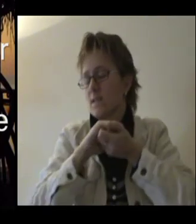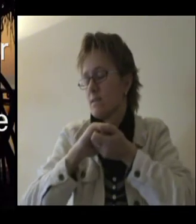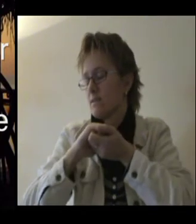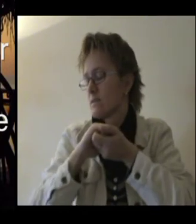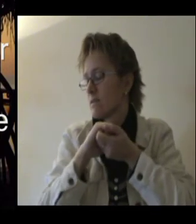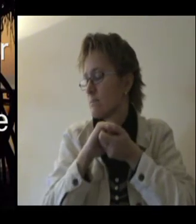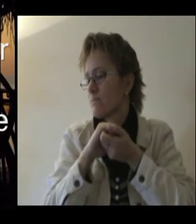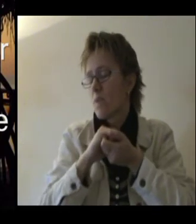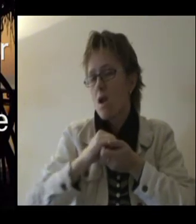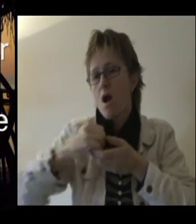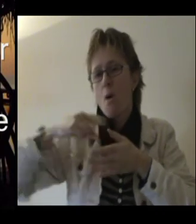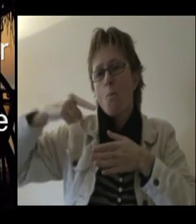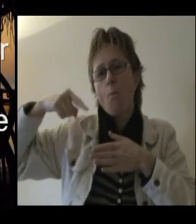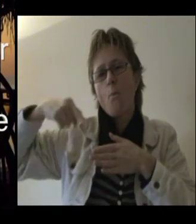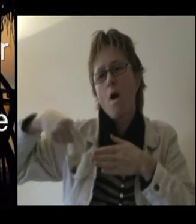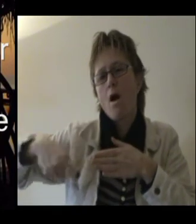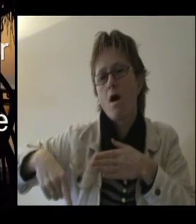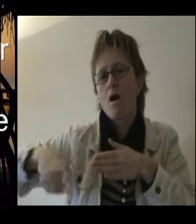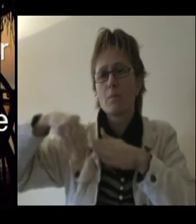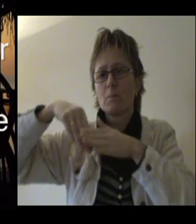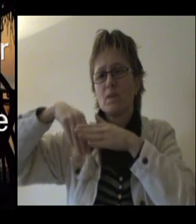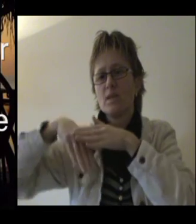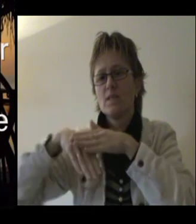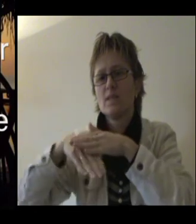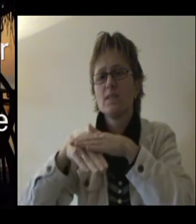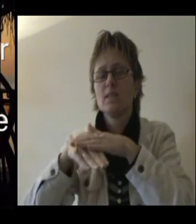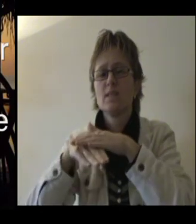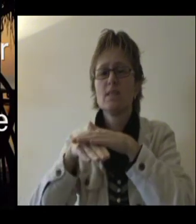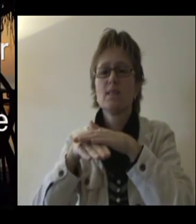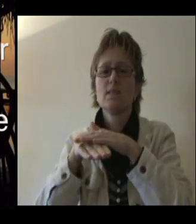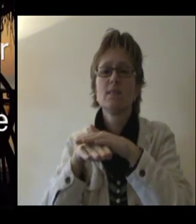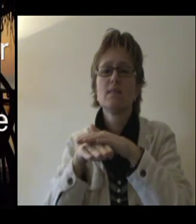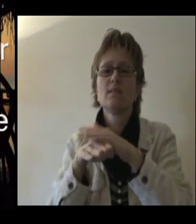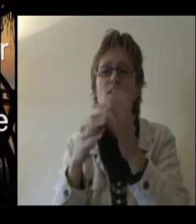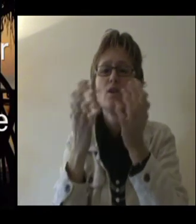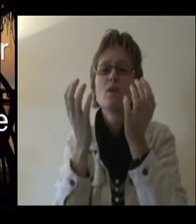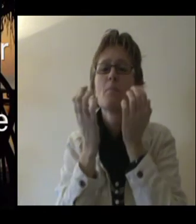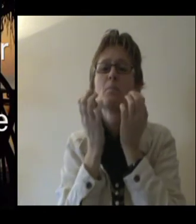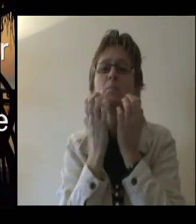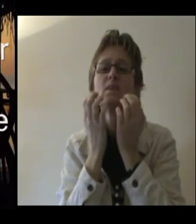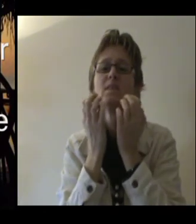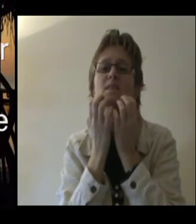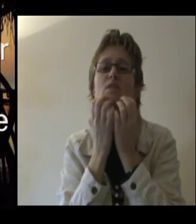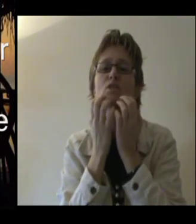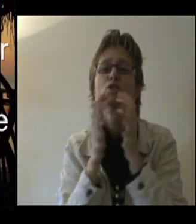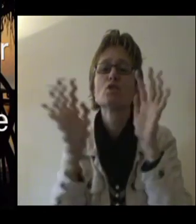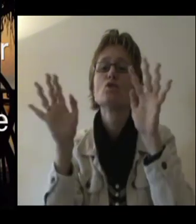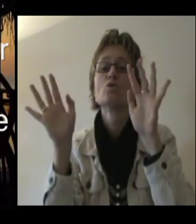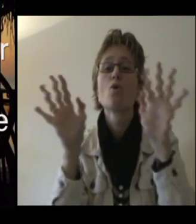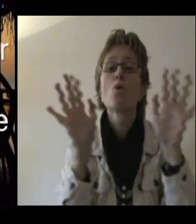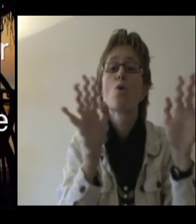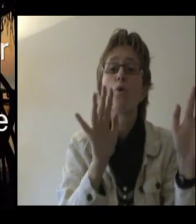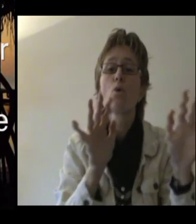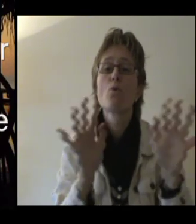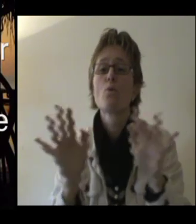Far beneath the bitter snow